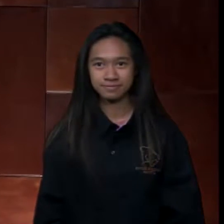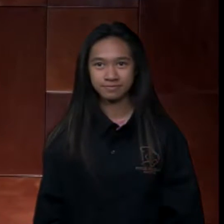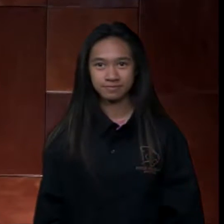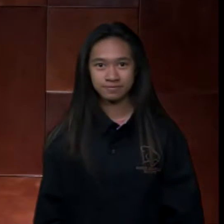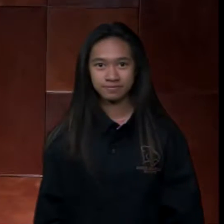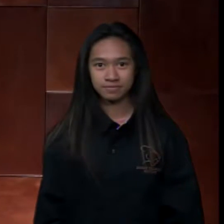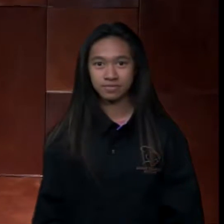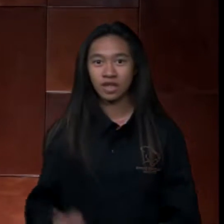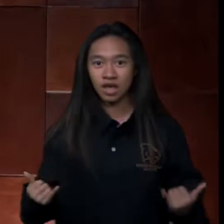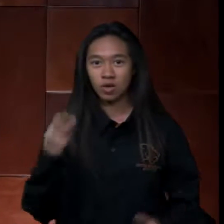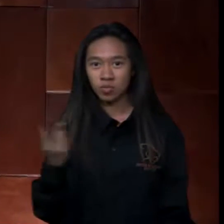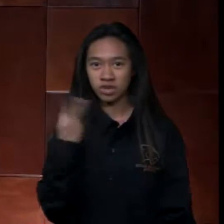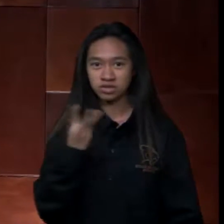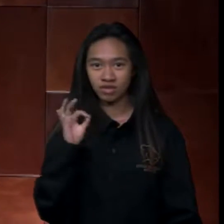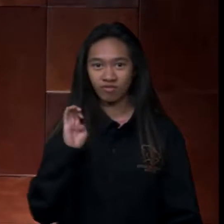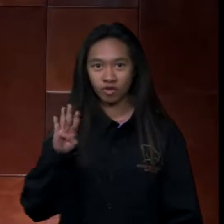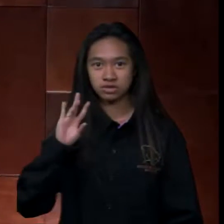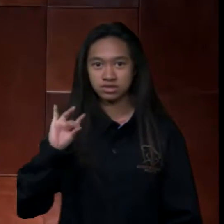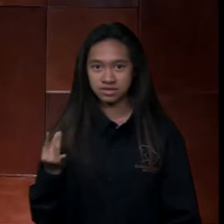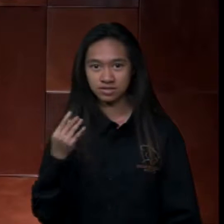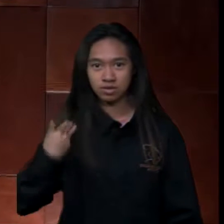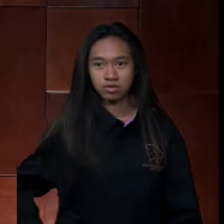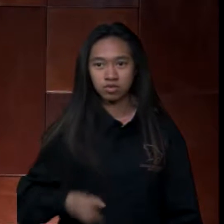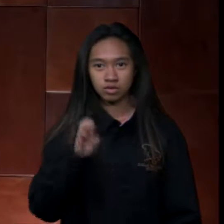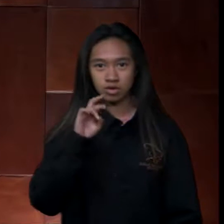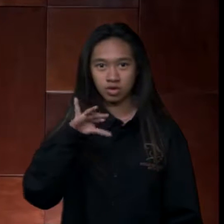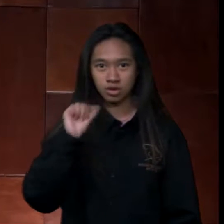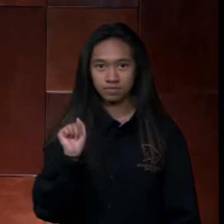Today is Wednesday, February 8th and I'm Erica Garcia.